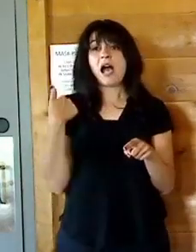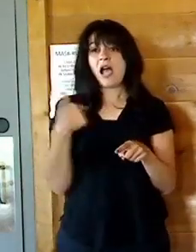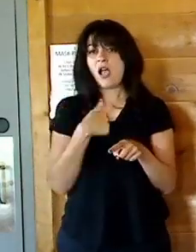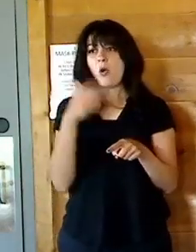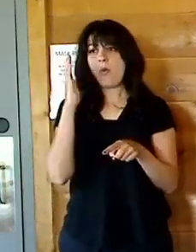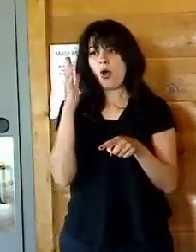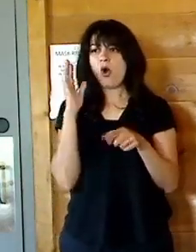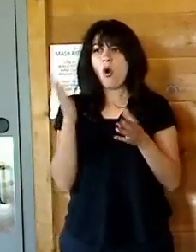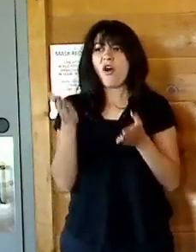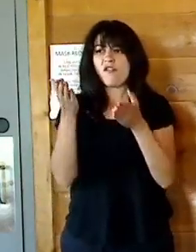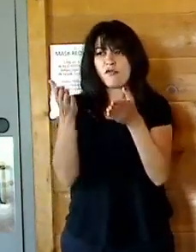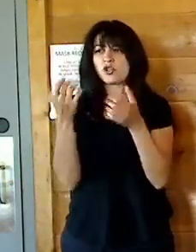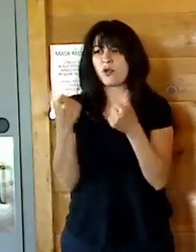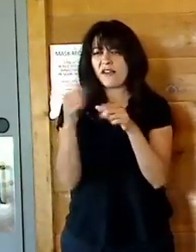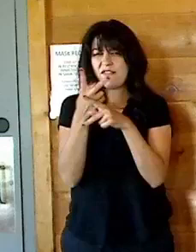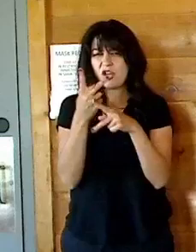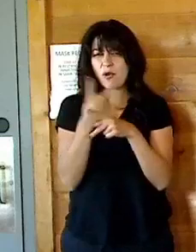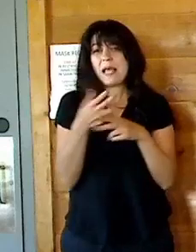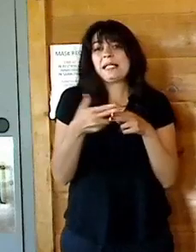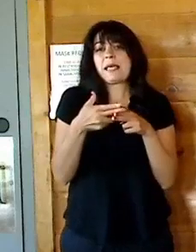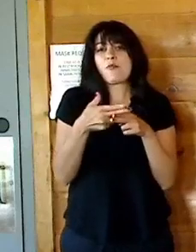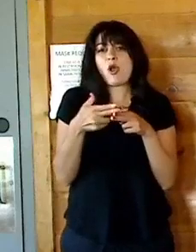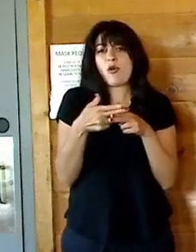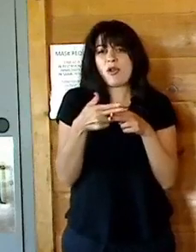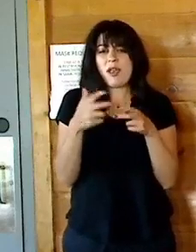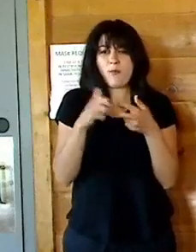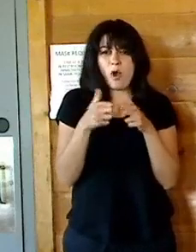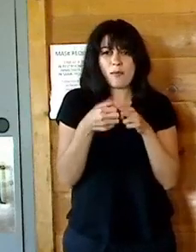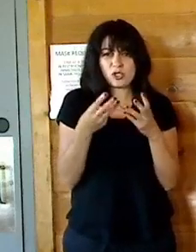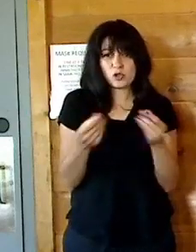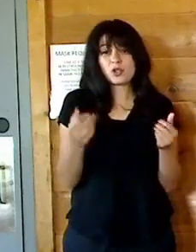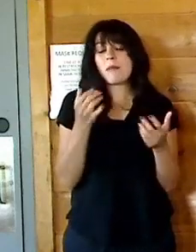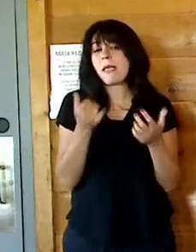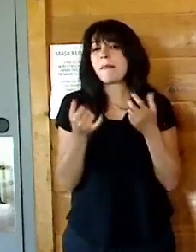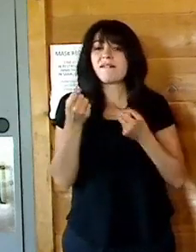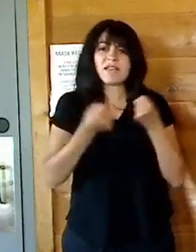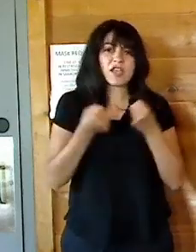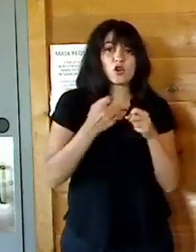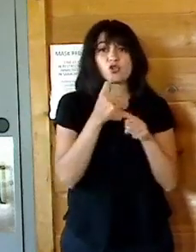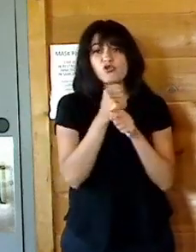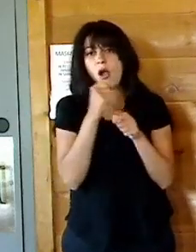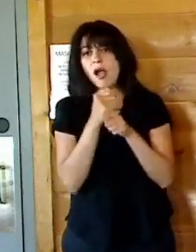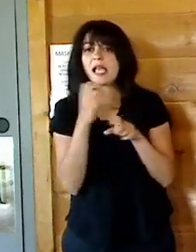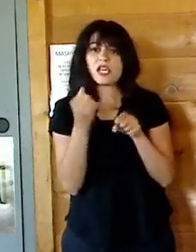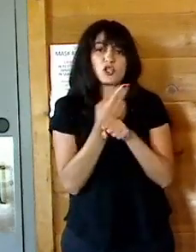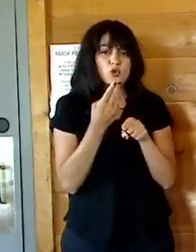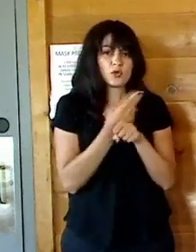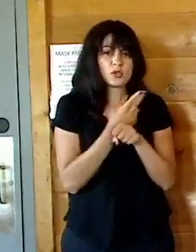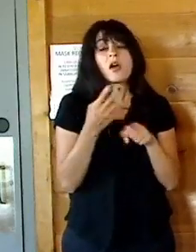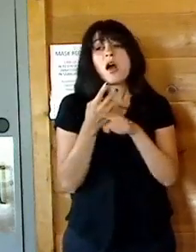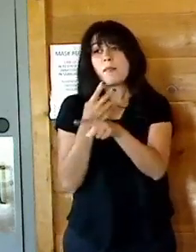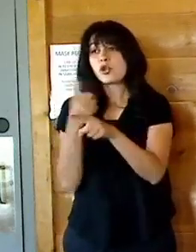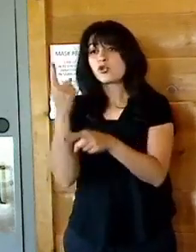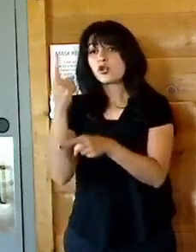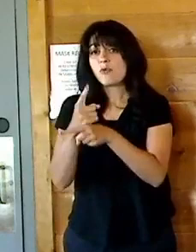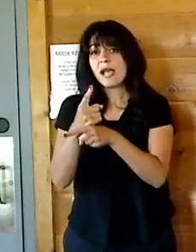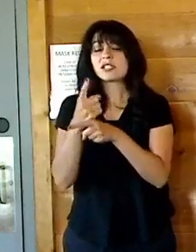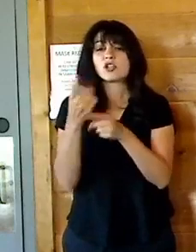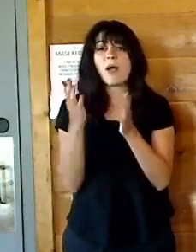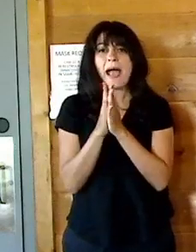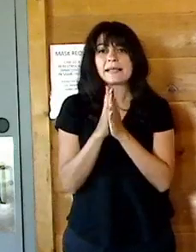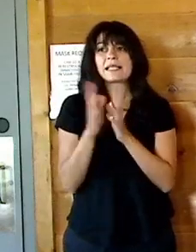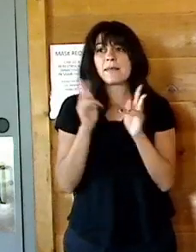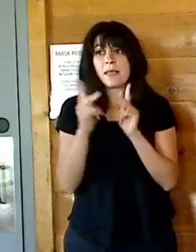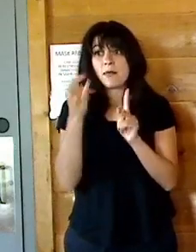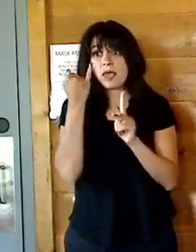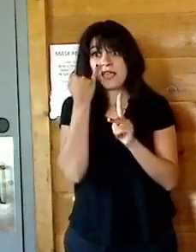are trying to find a temporary solution, although we don't have one yet. Maybe a vehicle or truck that could be used in the interim. But you're correct. You're asking folks if they